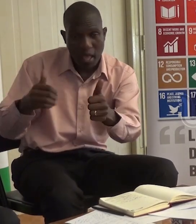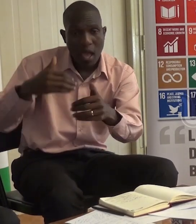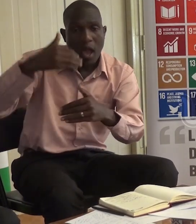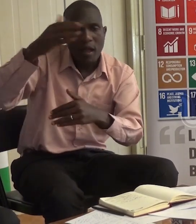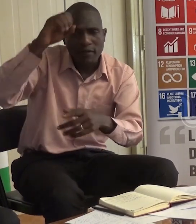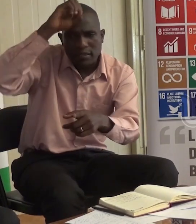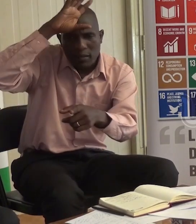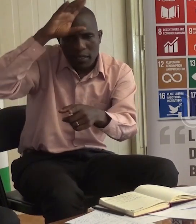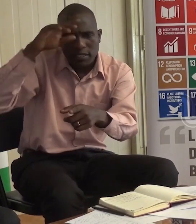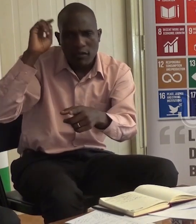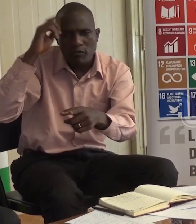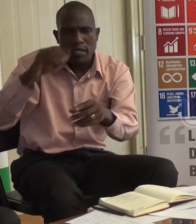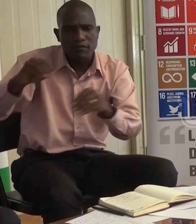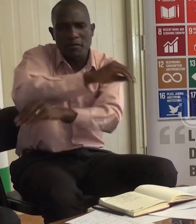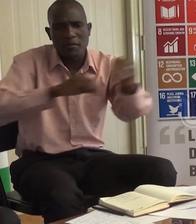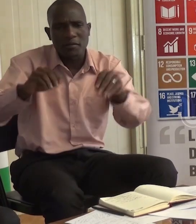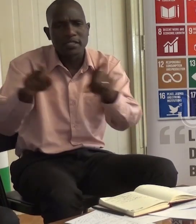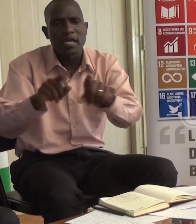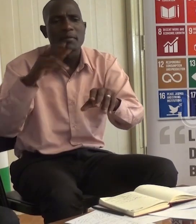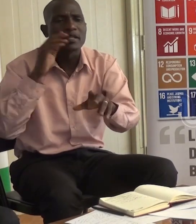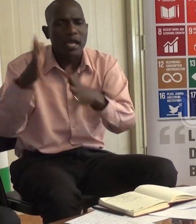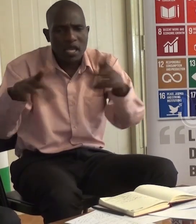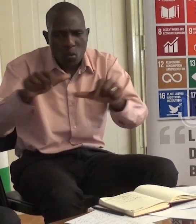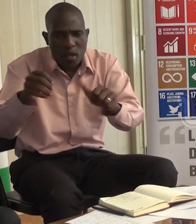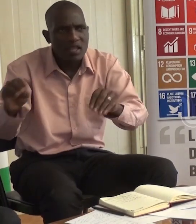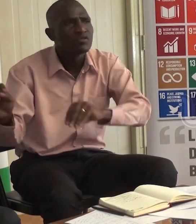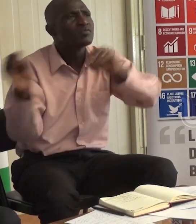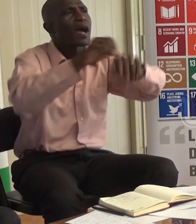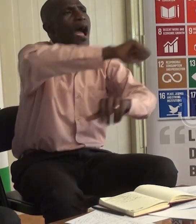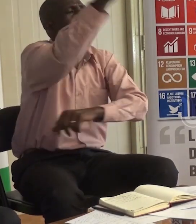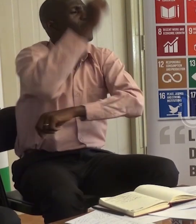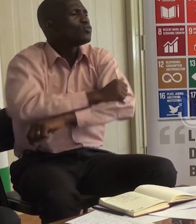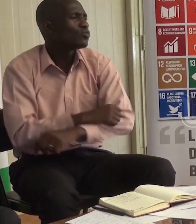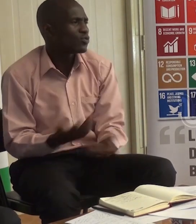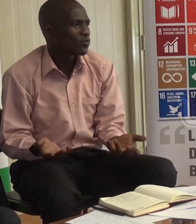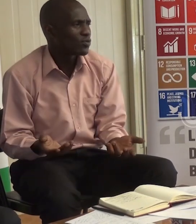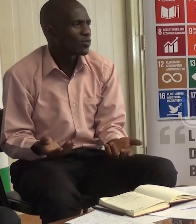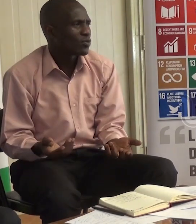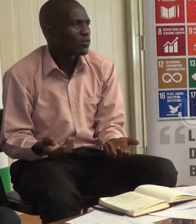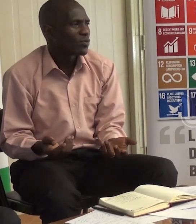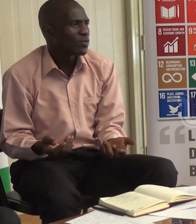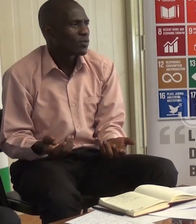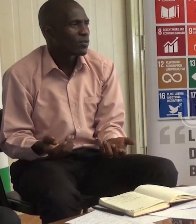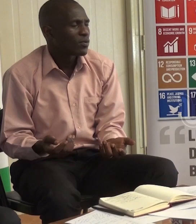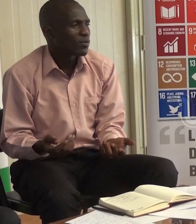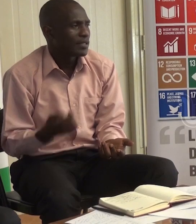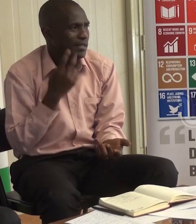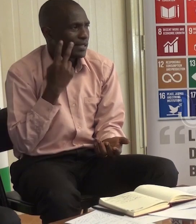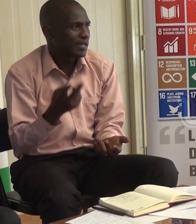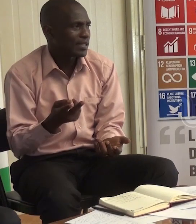Once a teacher has mastered, has been in this school for two, three years, and then after the fourth year is transferred to a different school, and then these learners are introduced